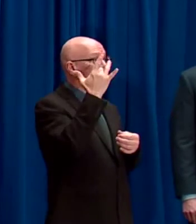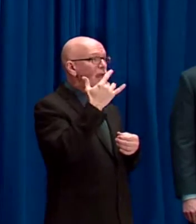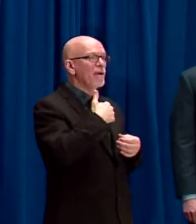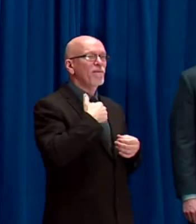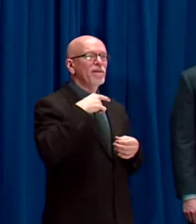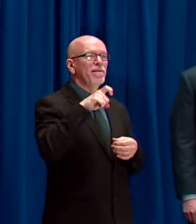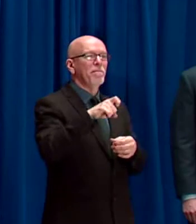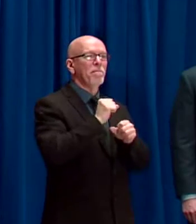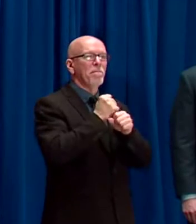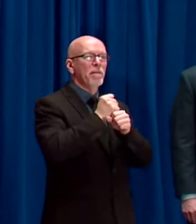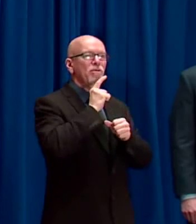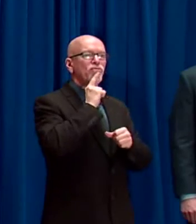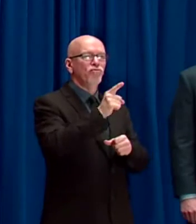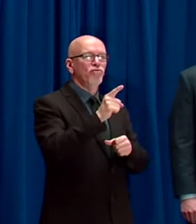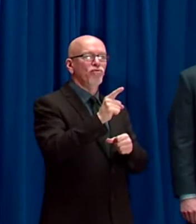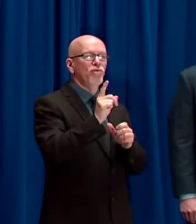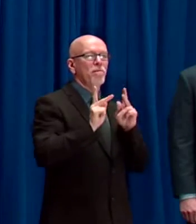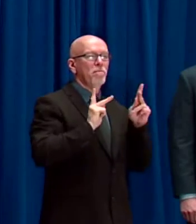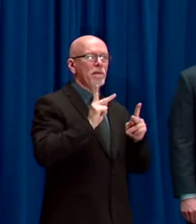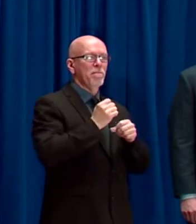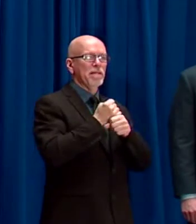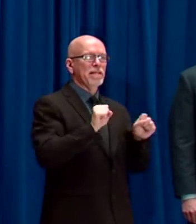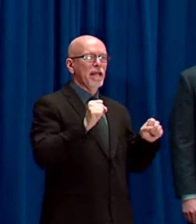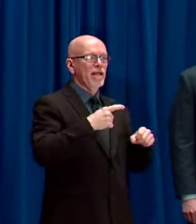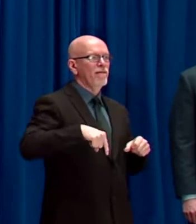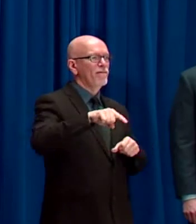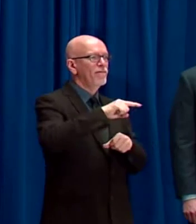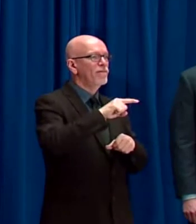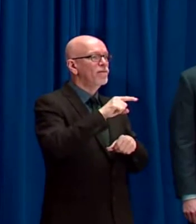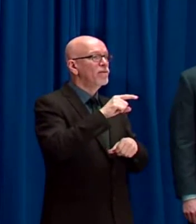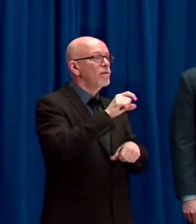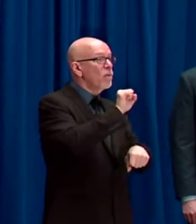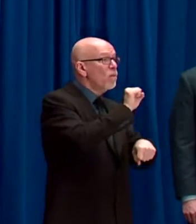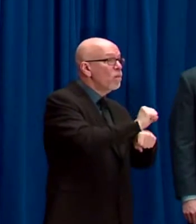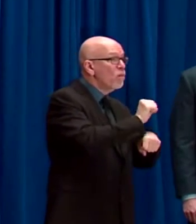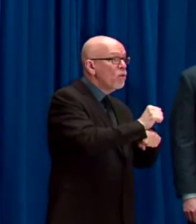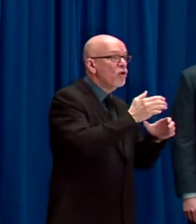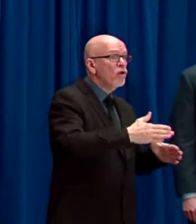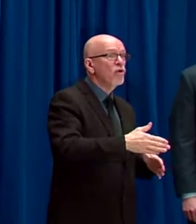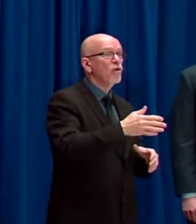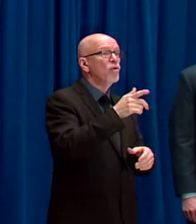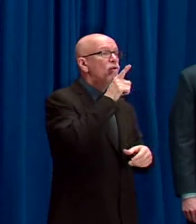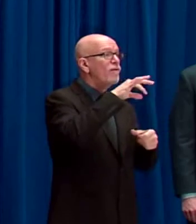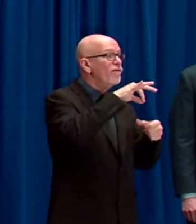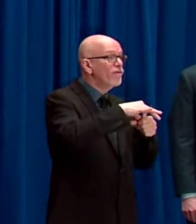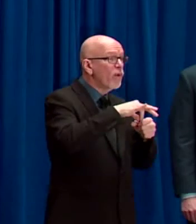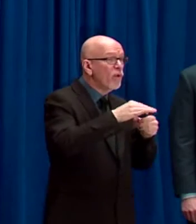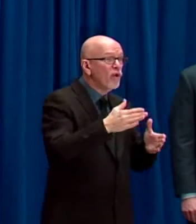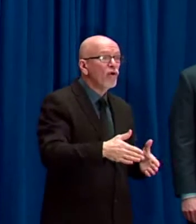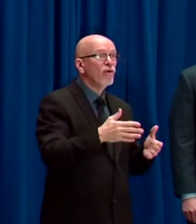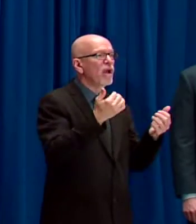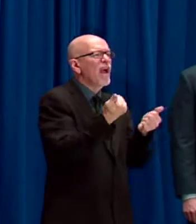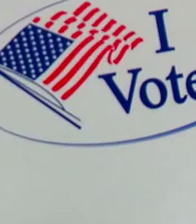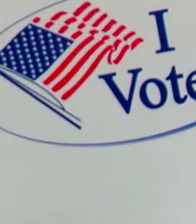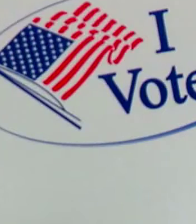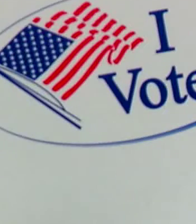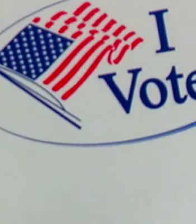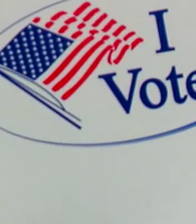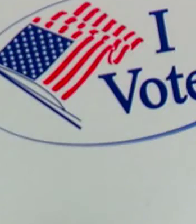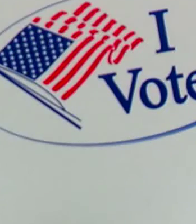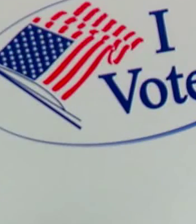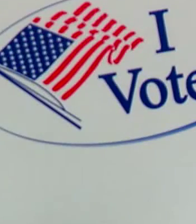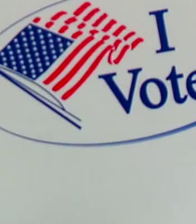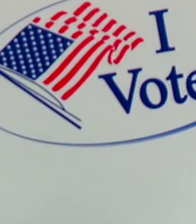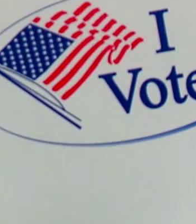ensure the safety of our county employees or poll workers and the voters themselves. To